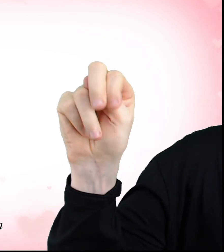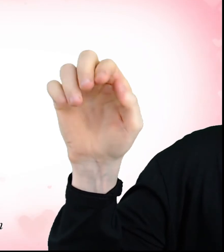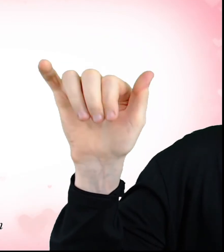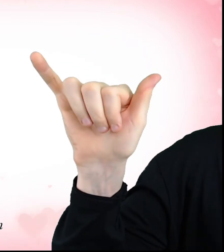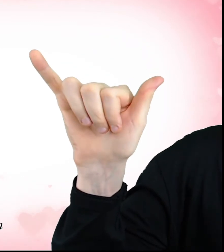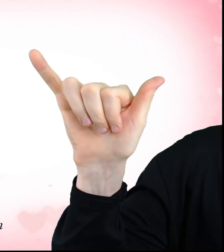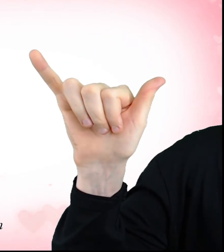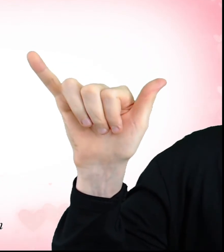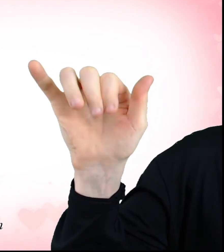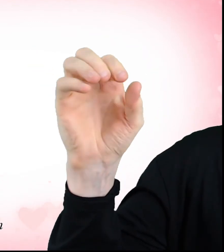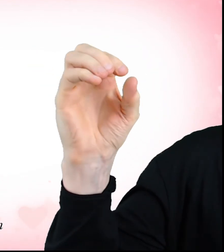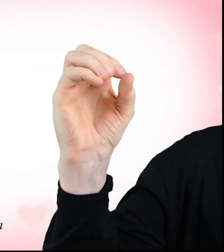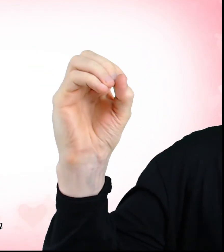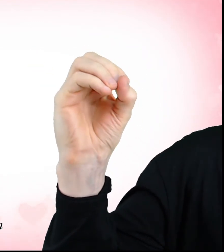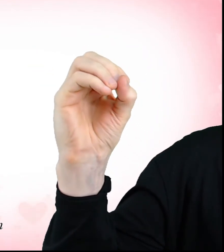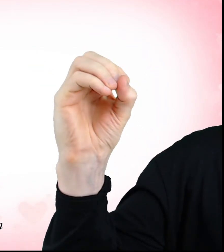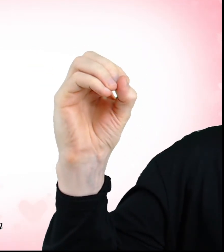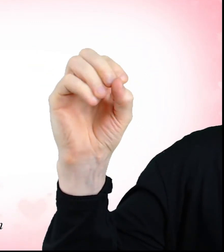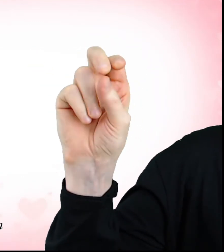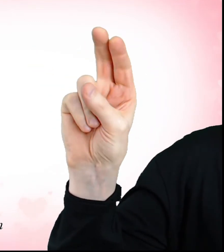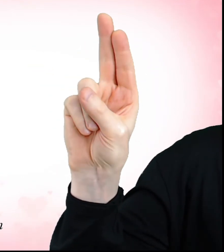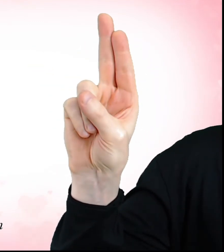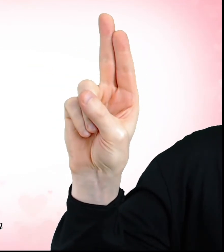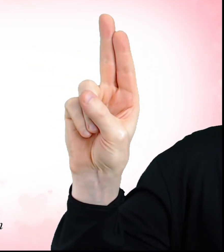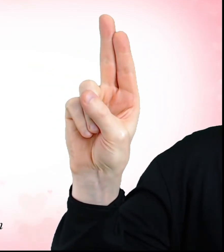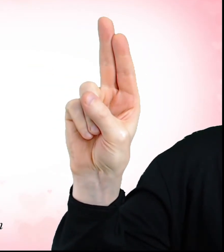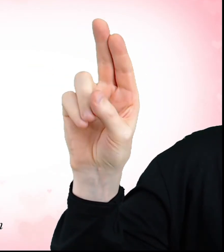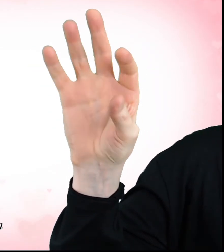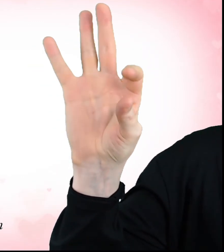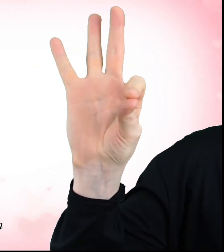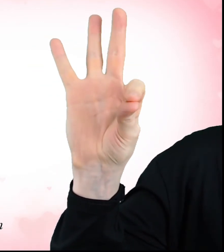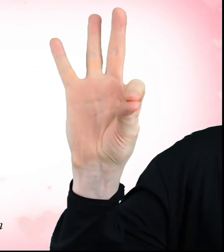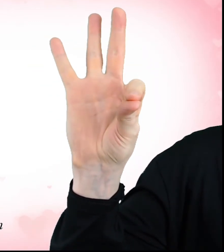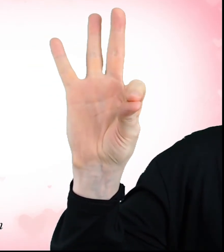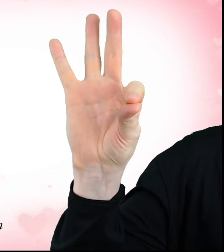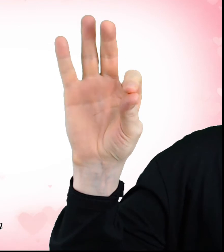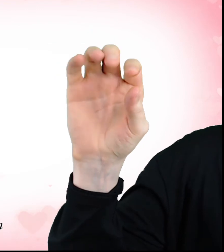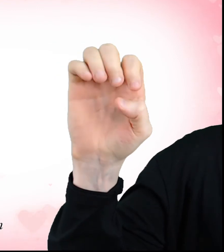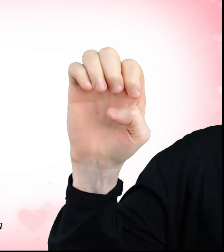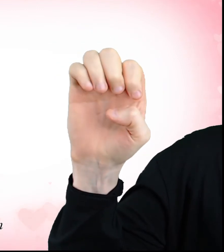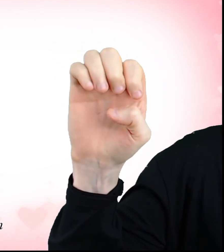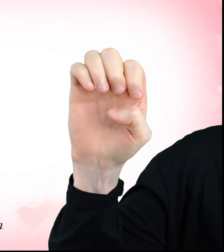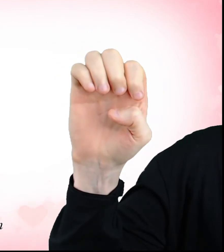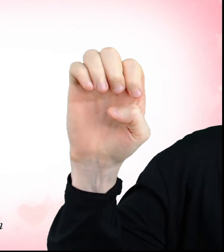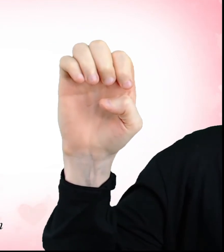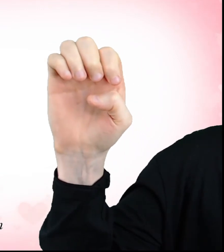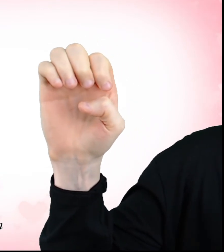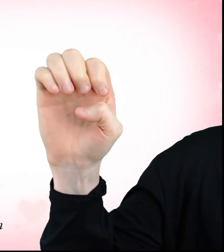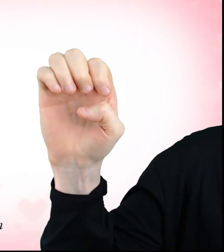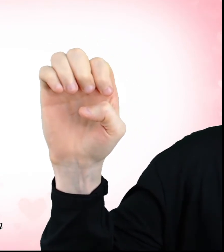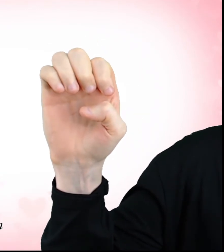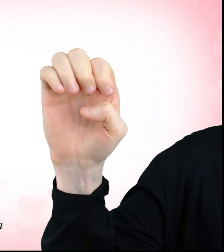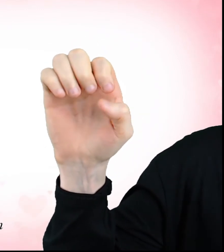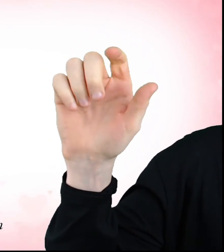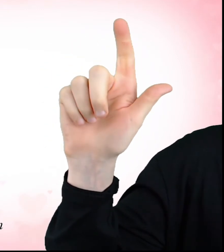Come on, dance with me, I'm levitating You can fly away with me tonight You can fly away with me tonight